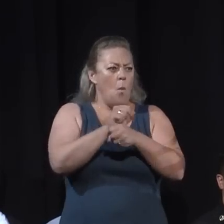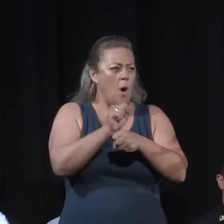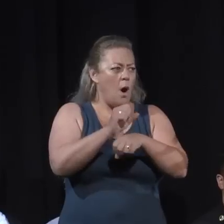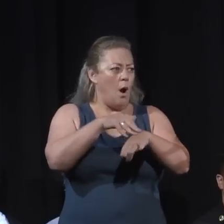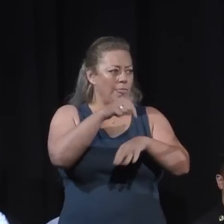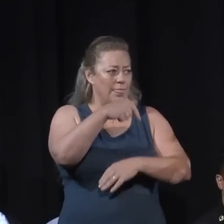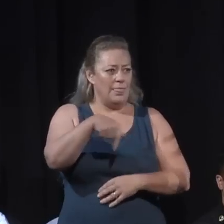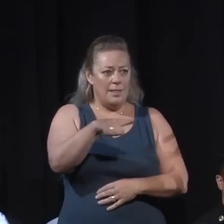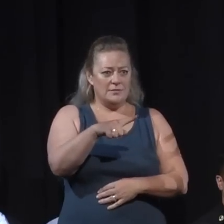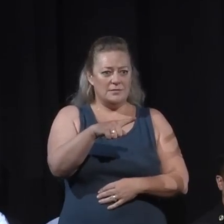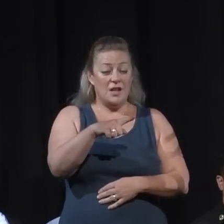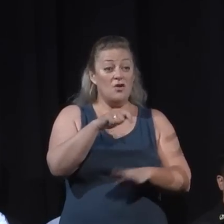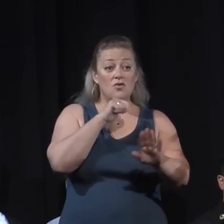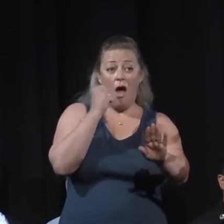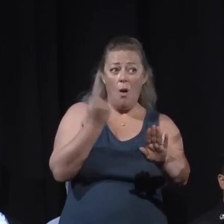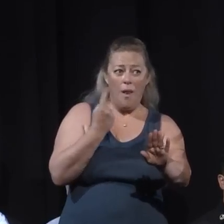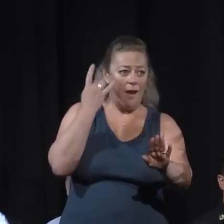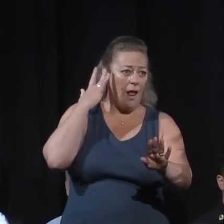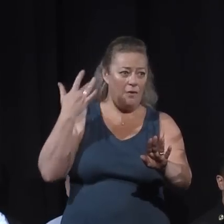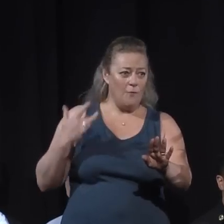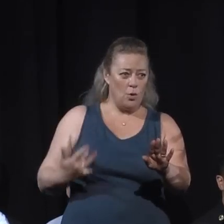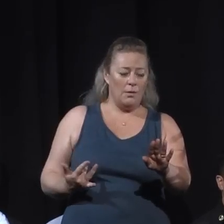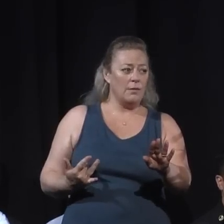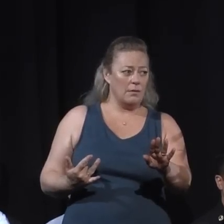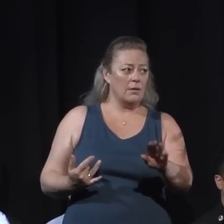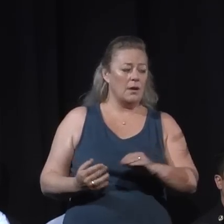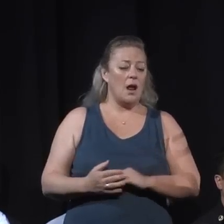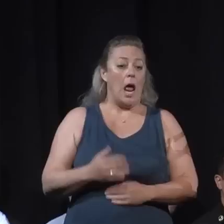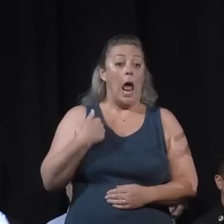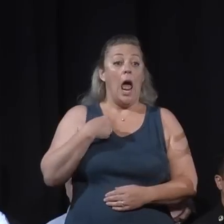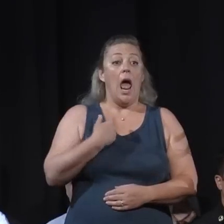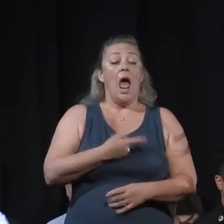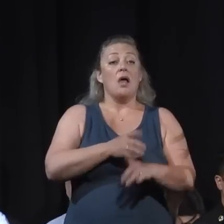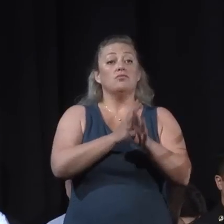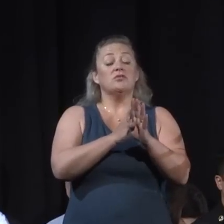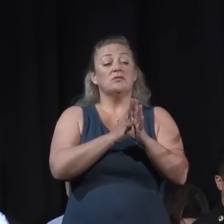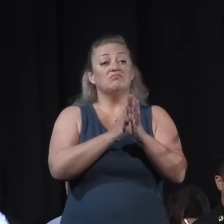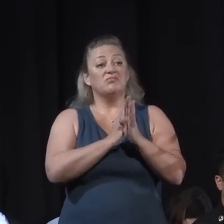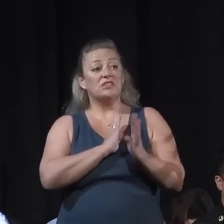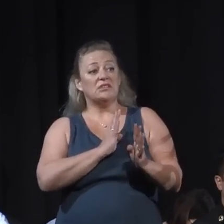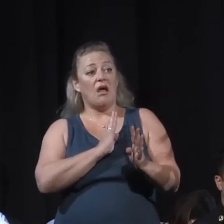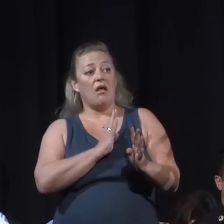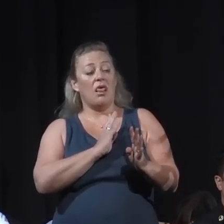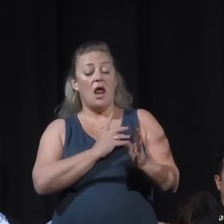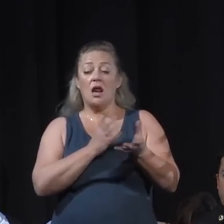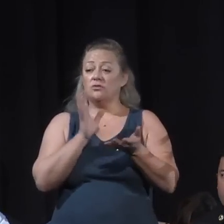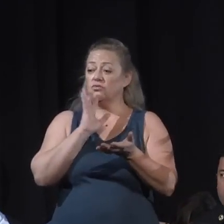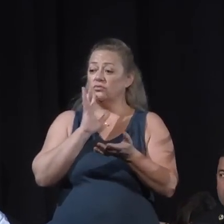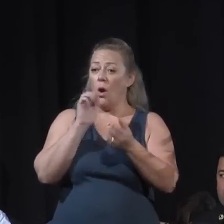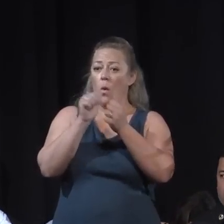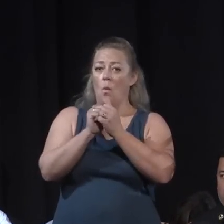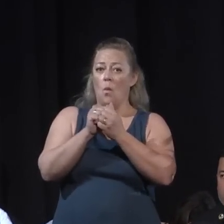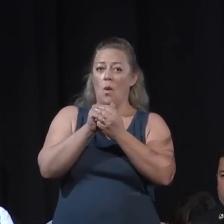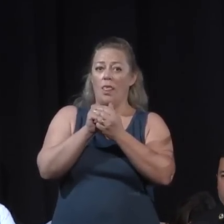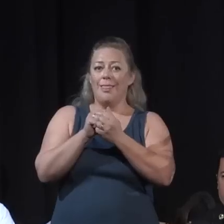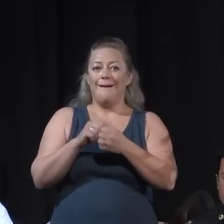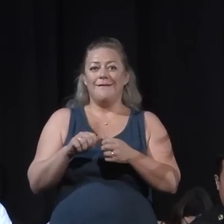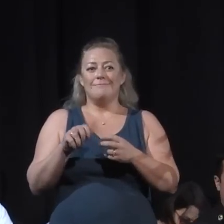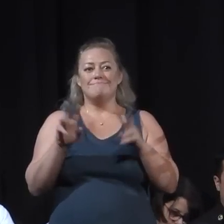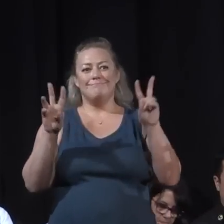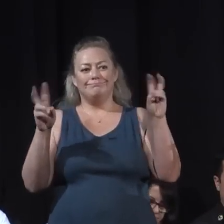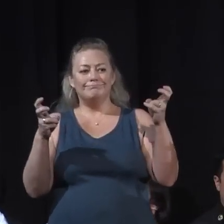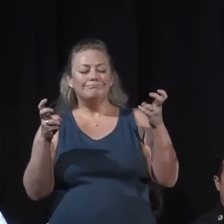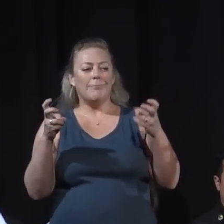just from California. I stood in a briefing line today and spoke with one of my brothers from Portland, Oregon. We have people from